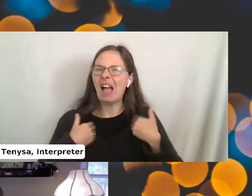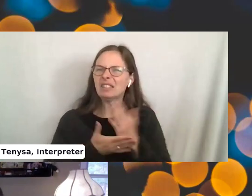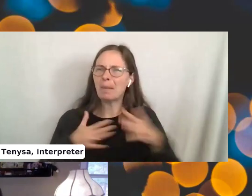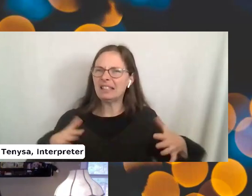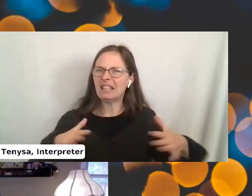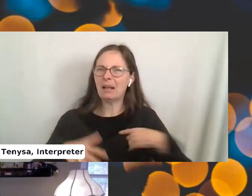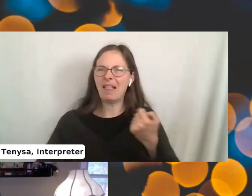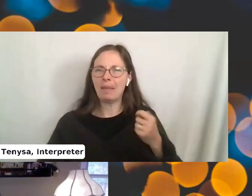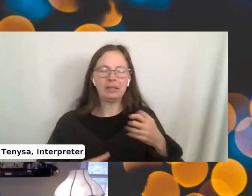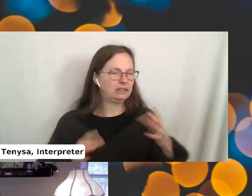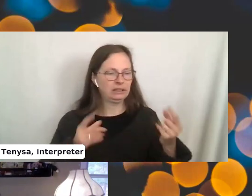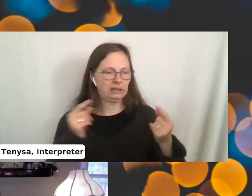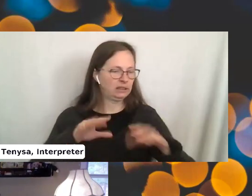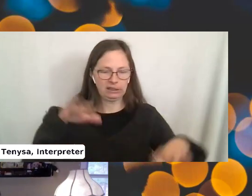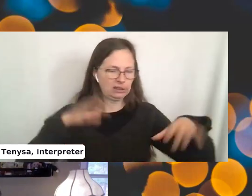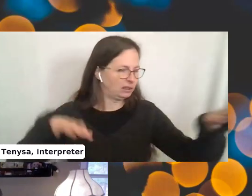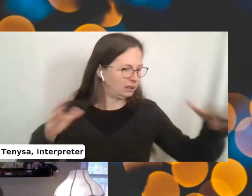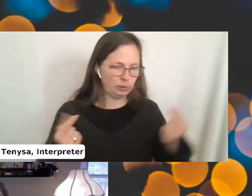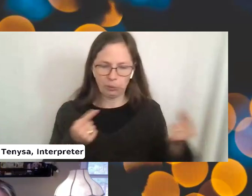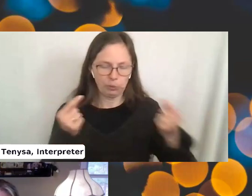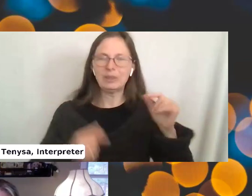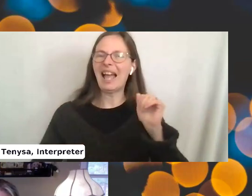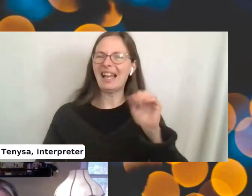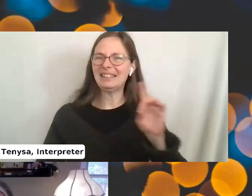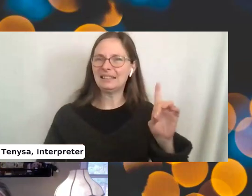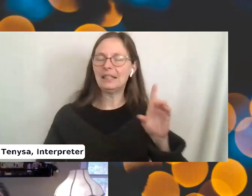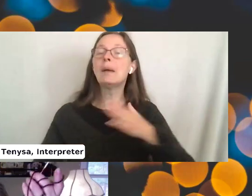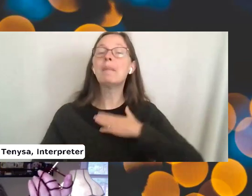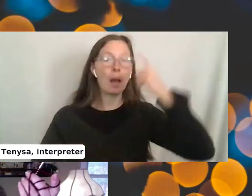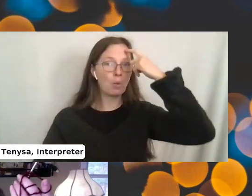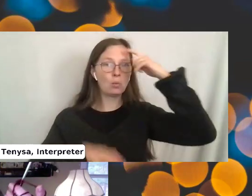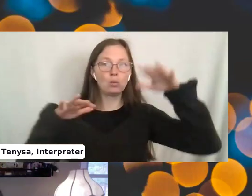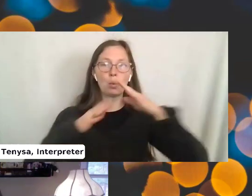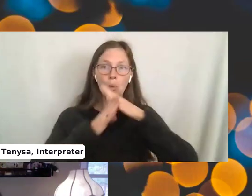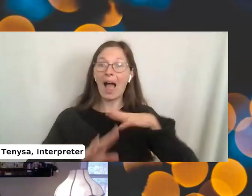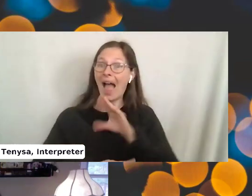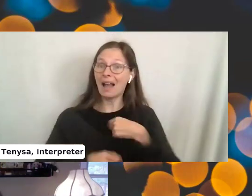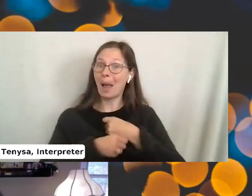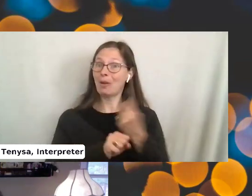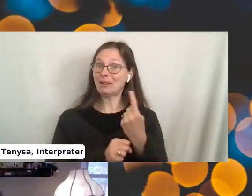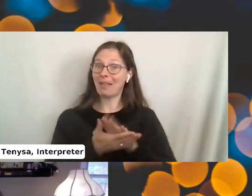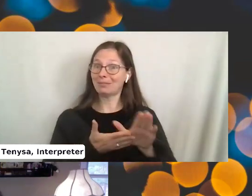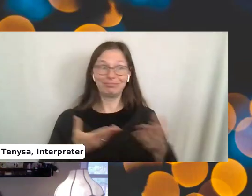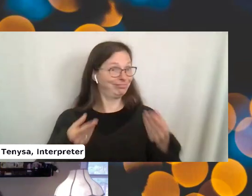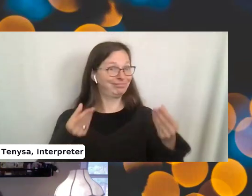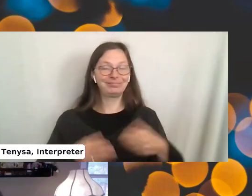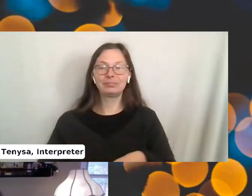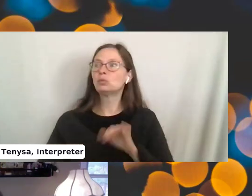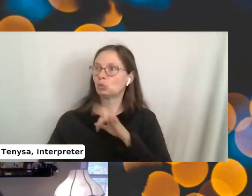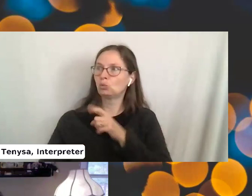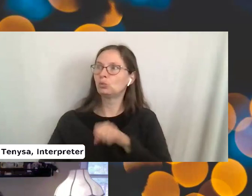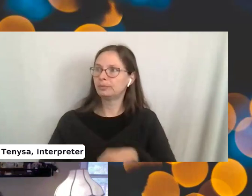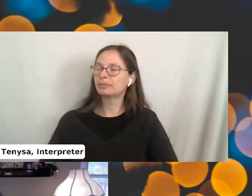a little ADD. And it keeps all the parts of my brain quiet. And I produce something useful. That is true.